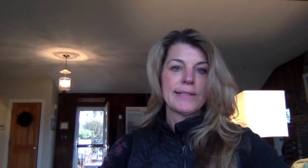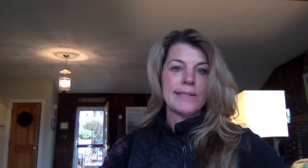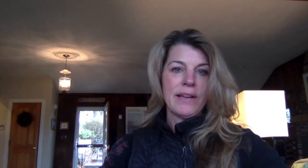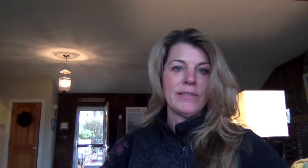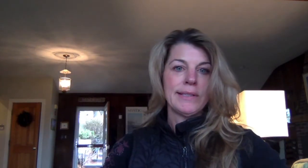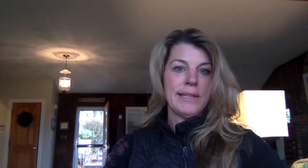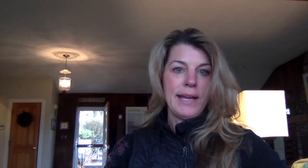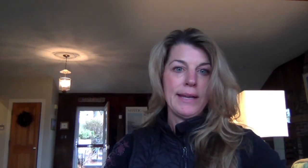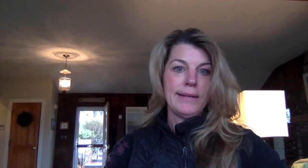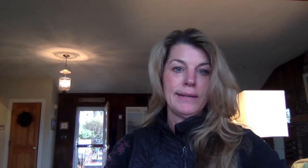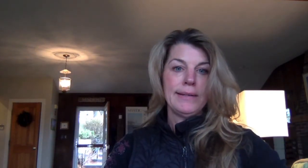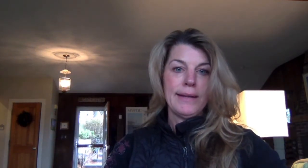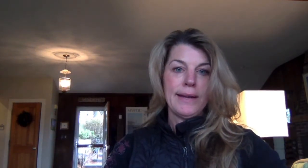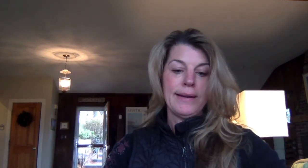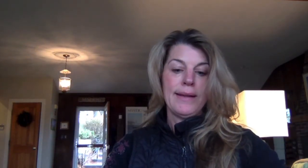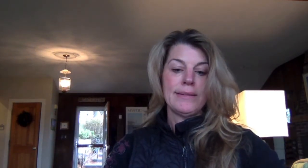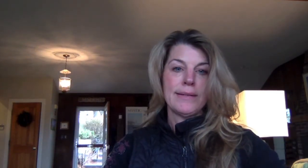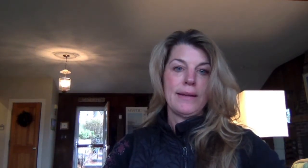seven eight nine and ten